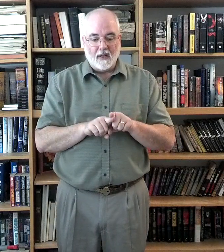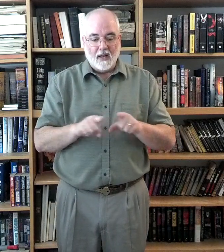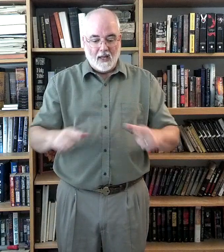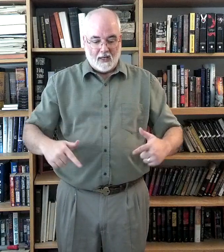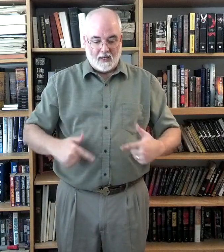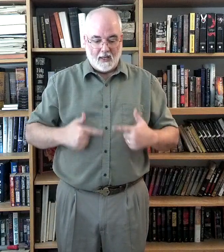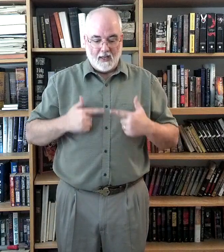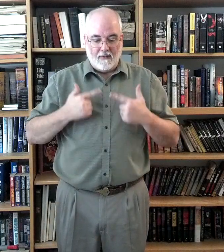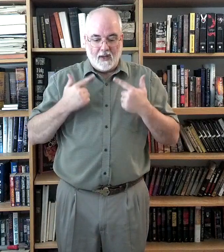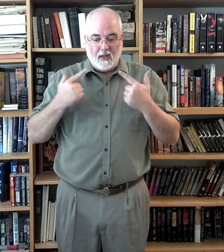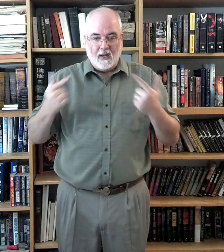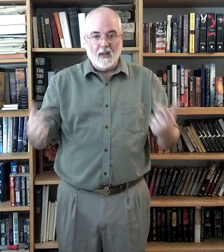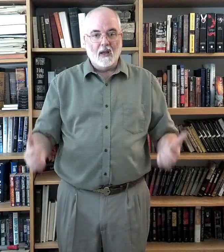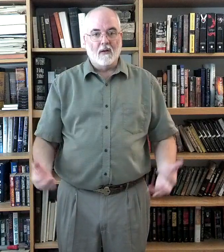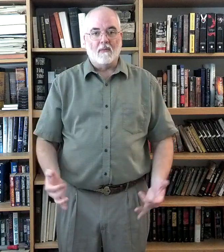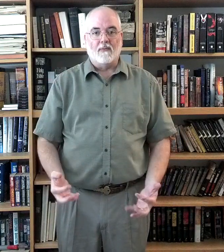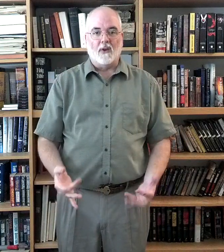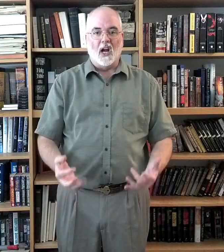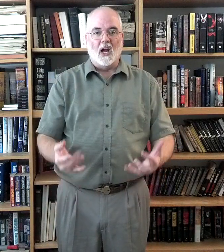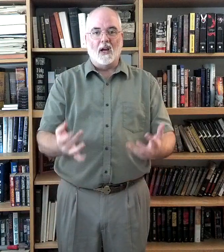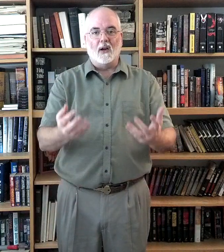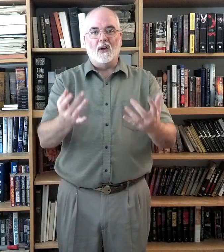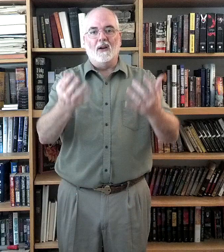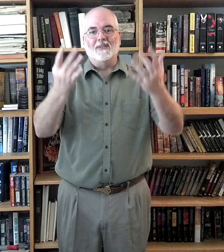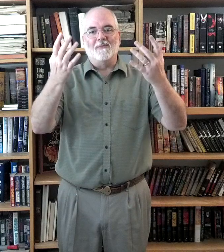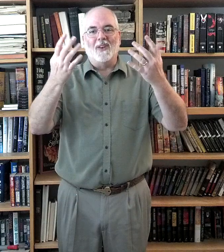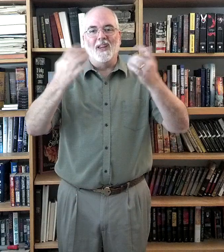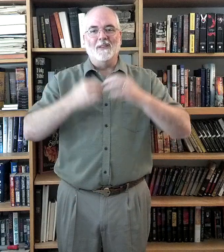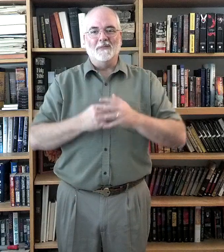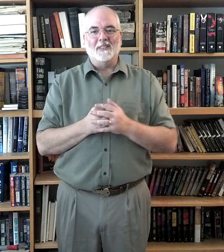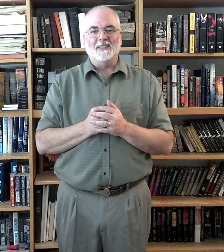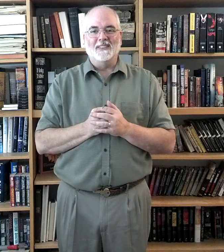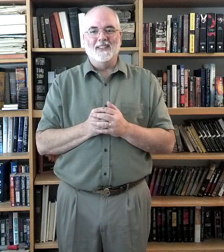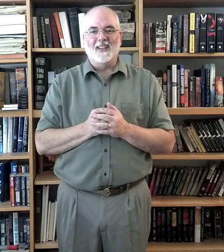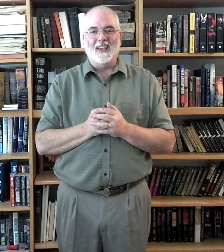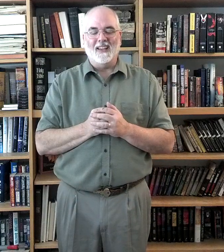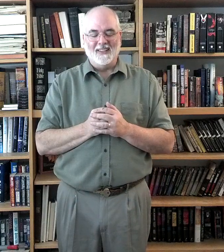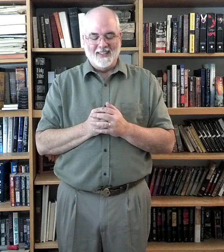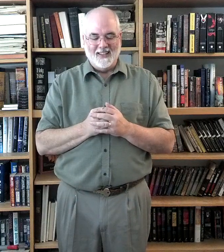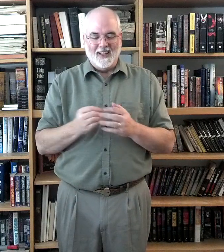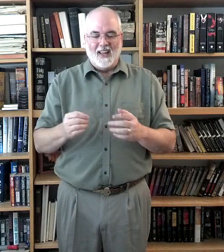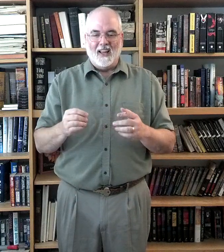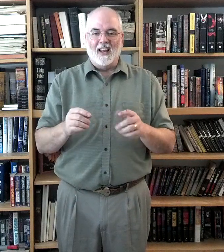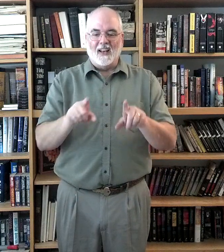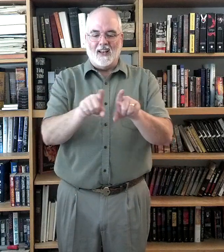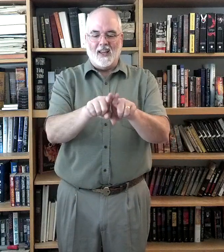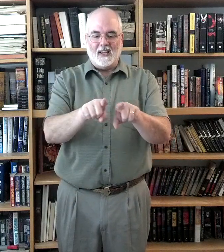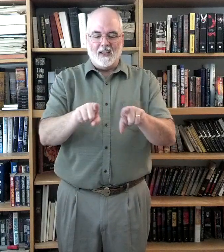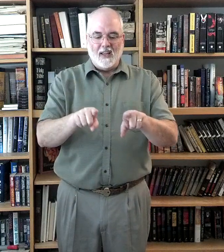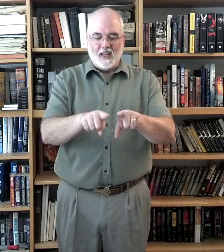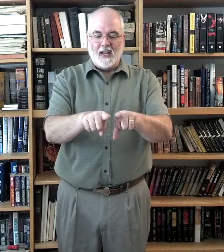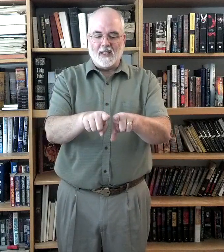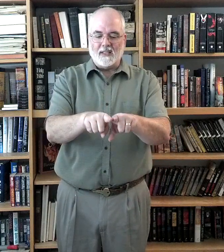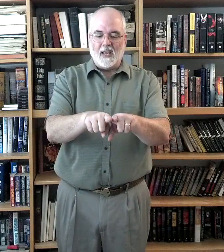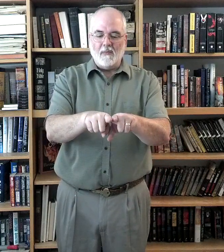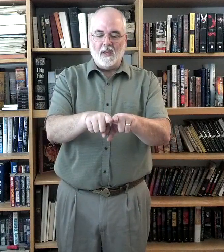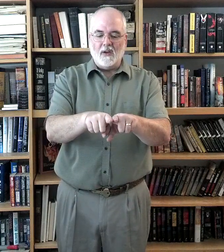Like living fire flames. Okay? Like, it's the same here